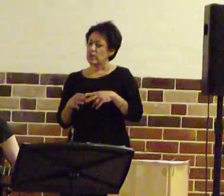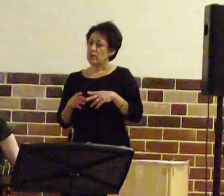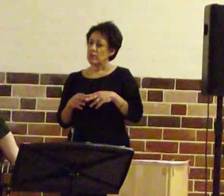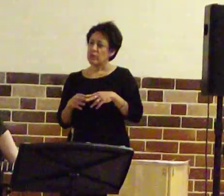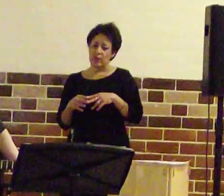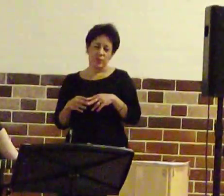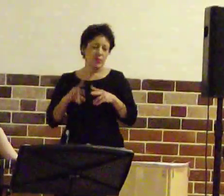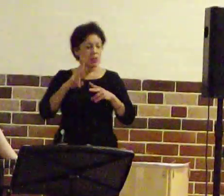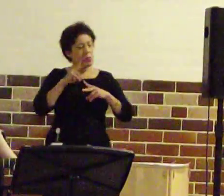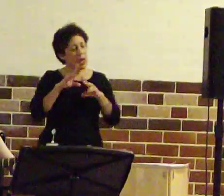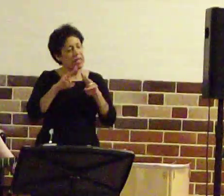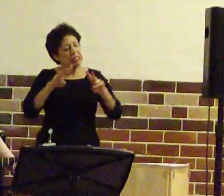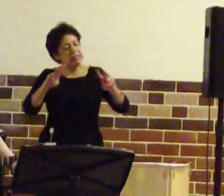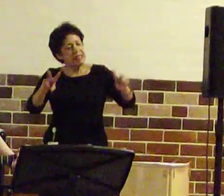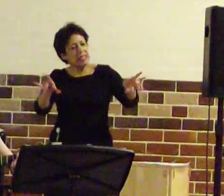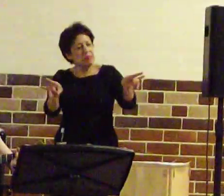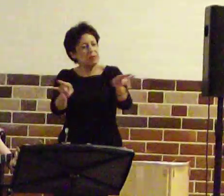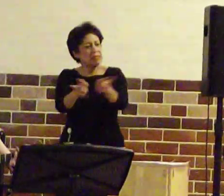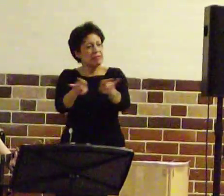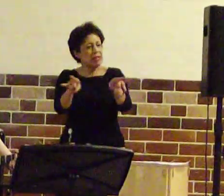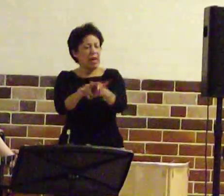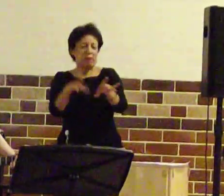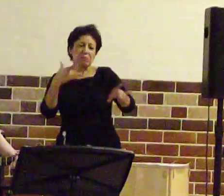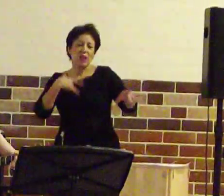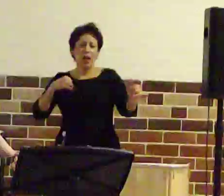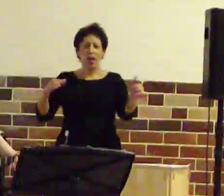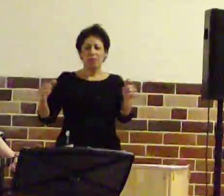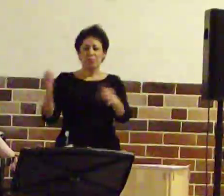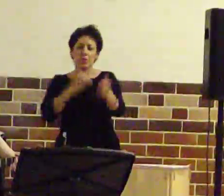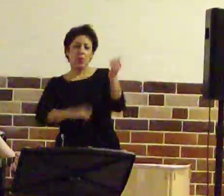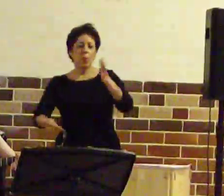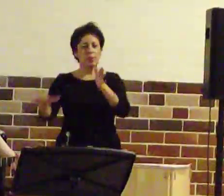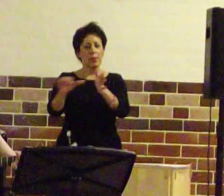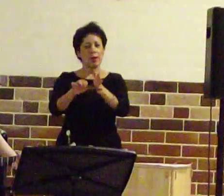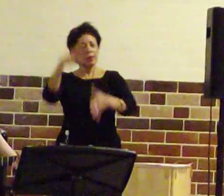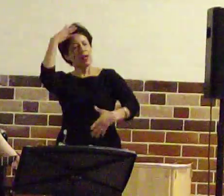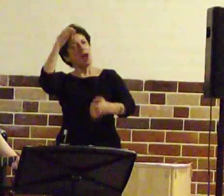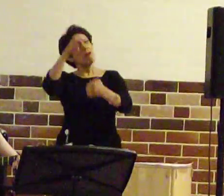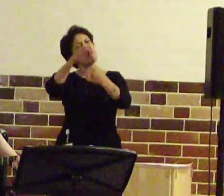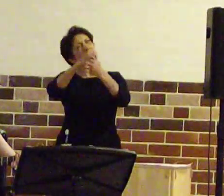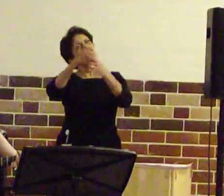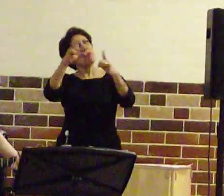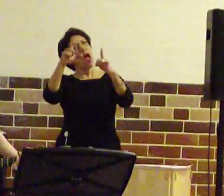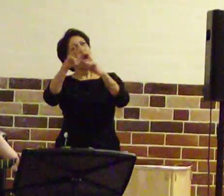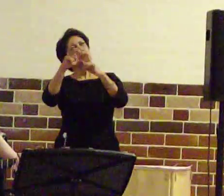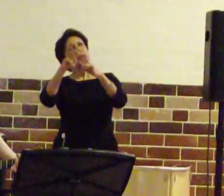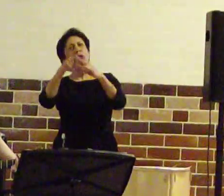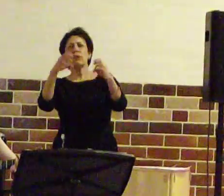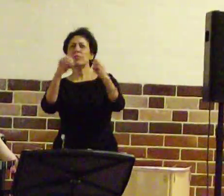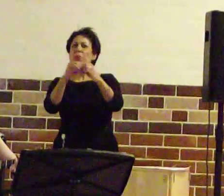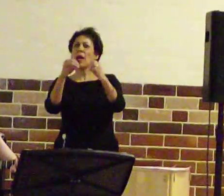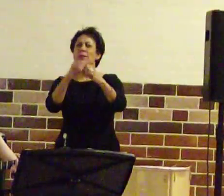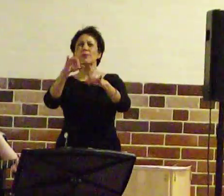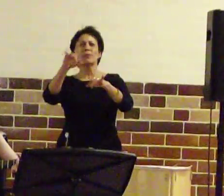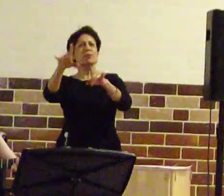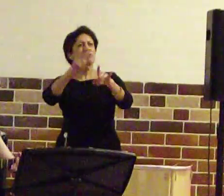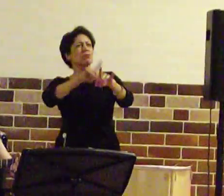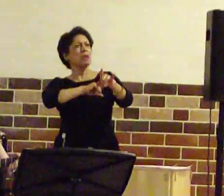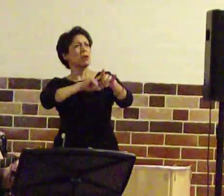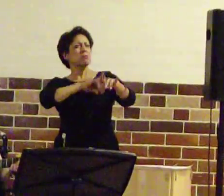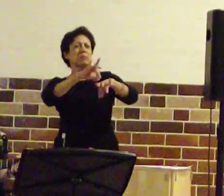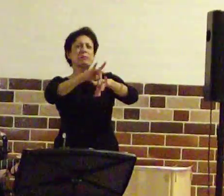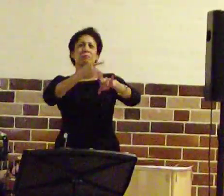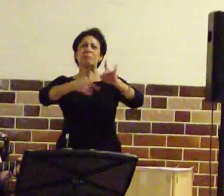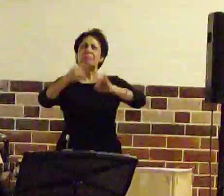Well it seems like getting harder, I remember Douglas Bader. Cause that's what my doctor